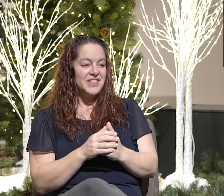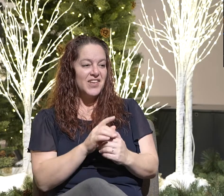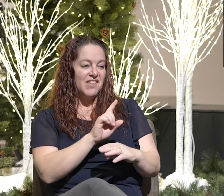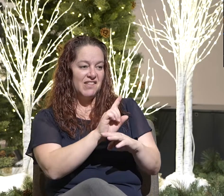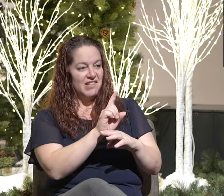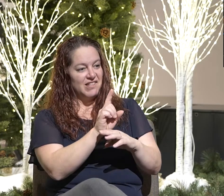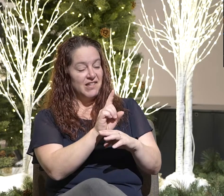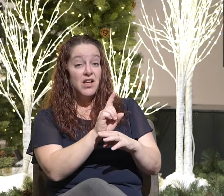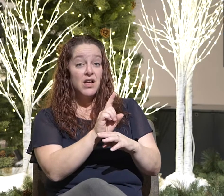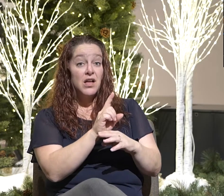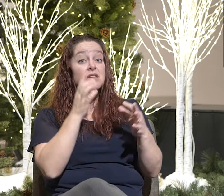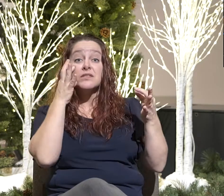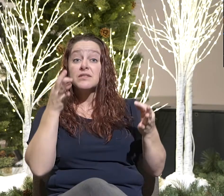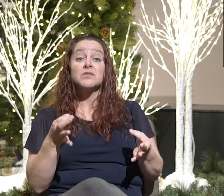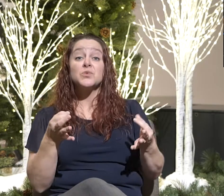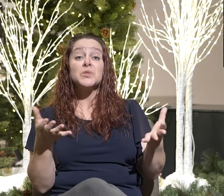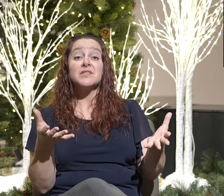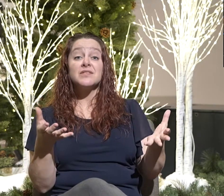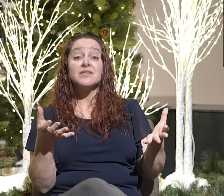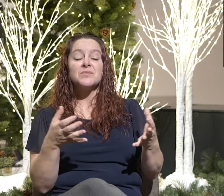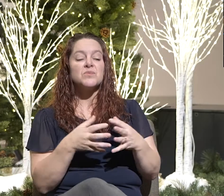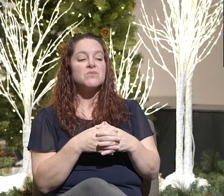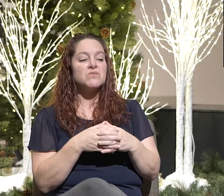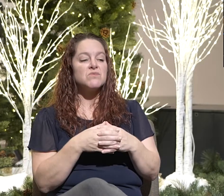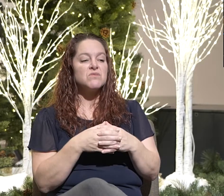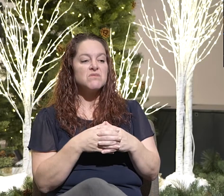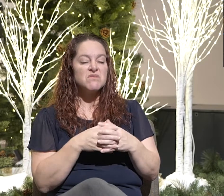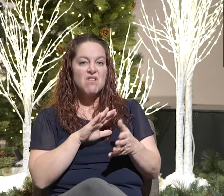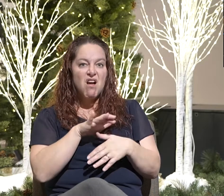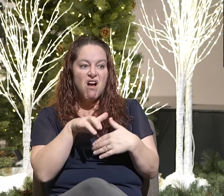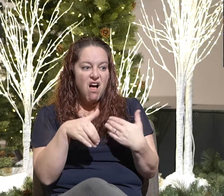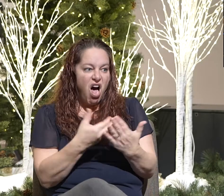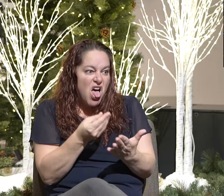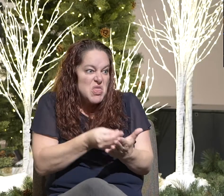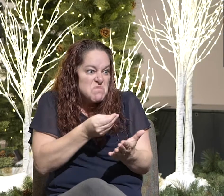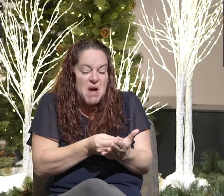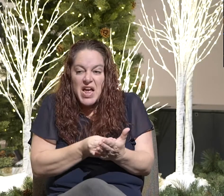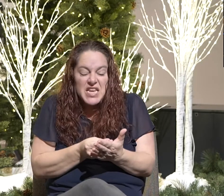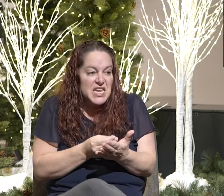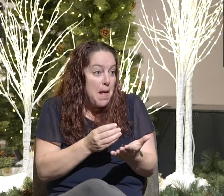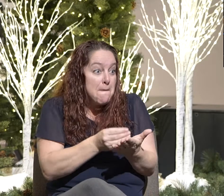And their conclusion? We spent all this money and got a broken instrument.